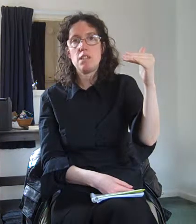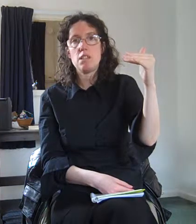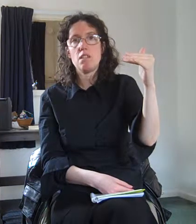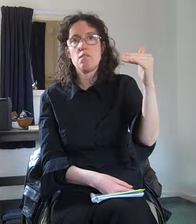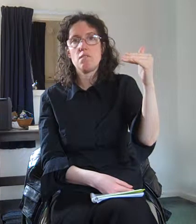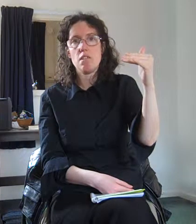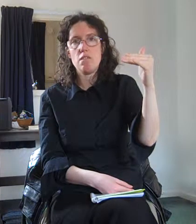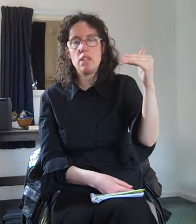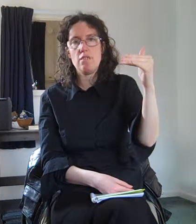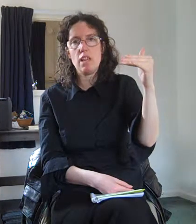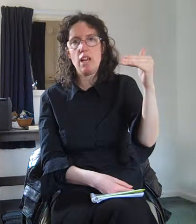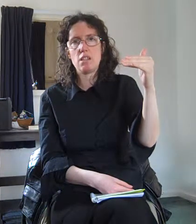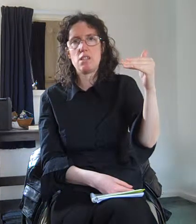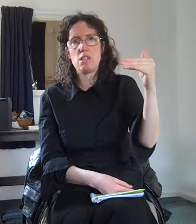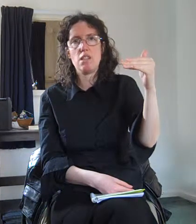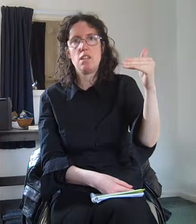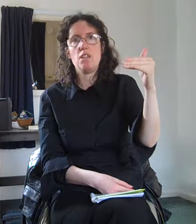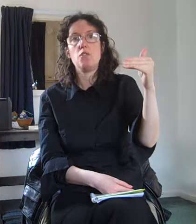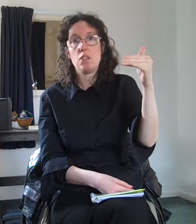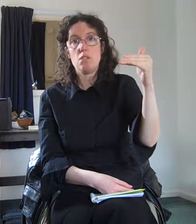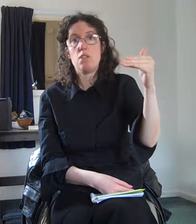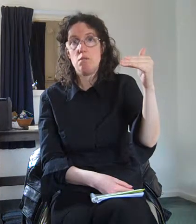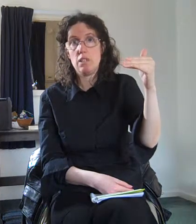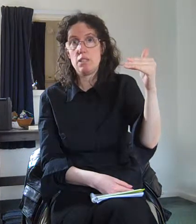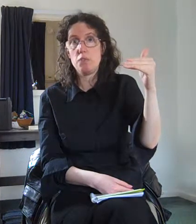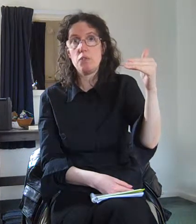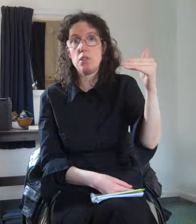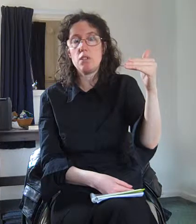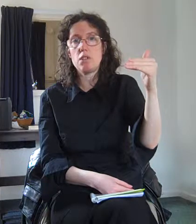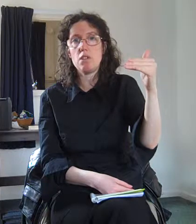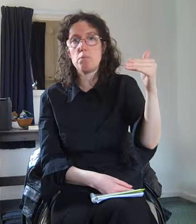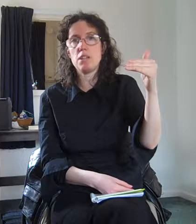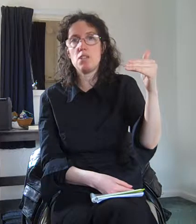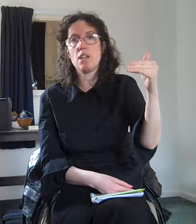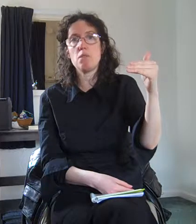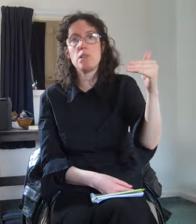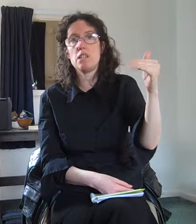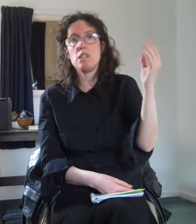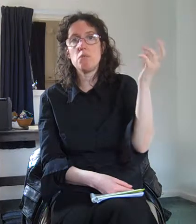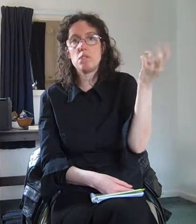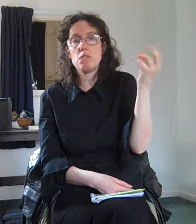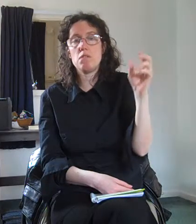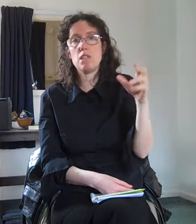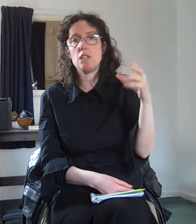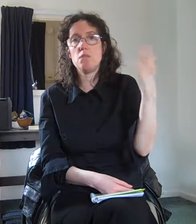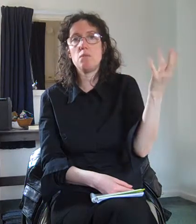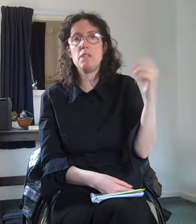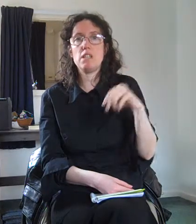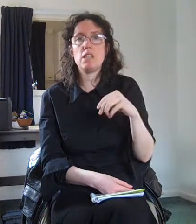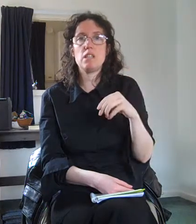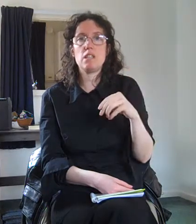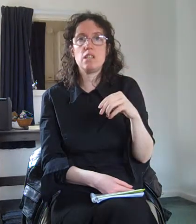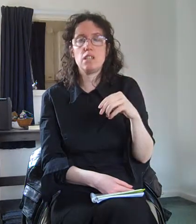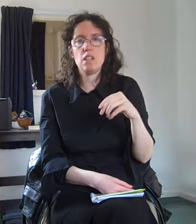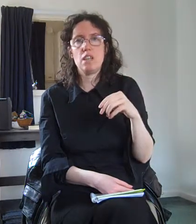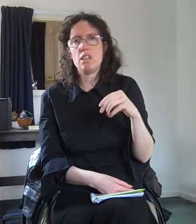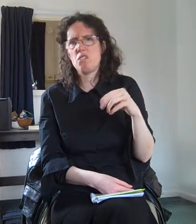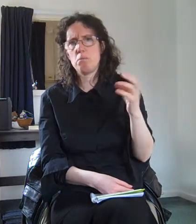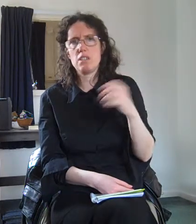eyes are thoroughly relaxed for a good two weeks before you go to the optician otherwise it just look like you're normally sighted got a